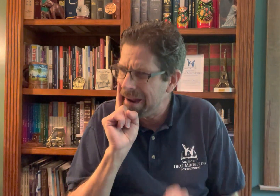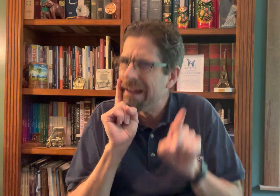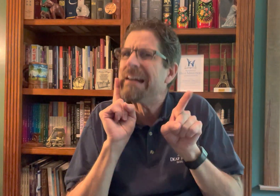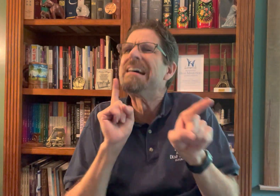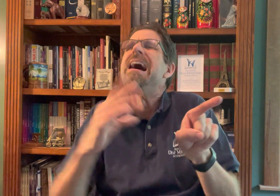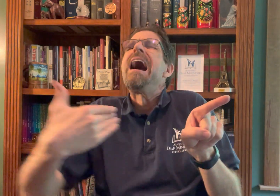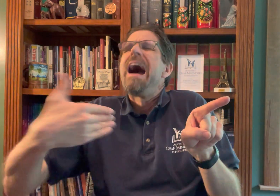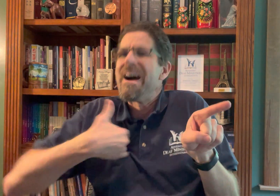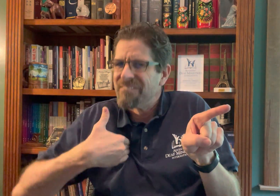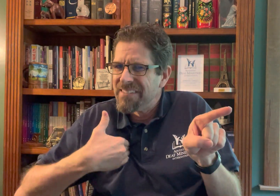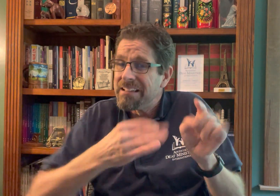information,